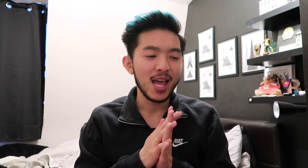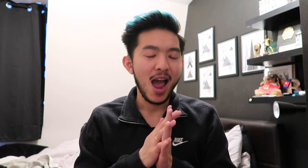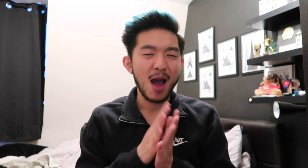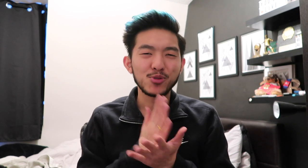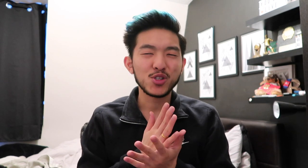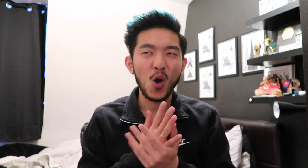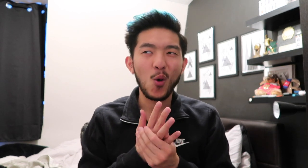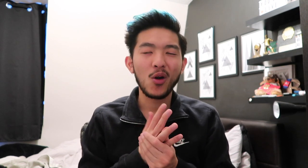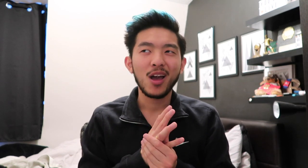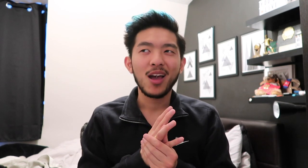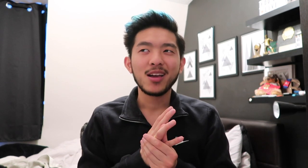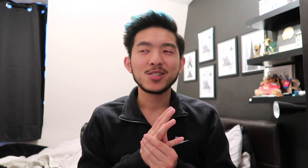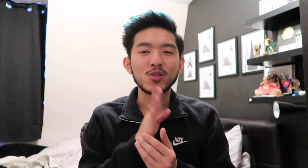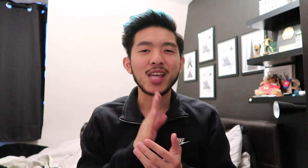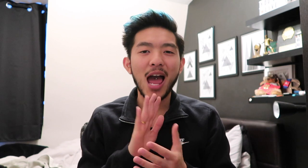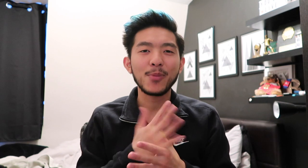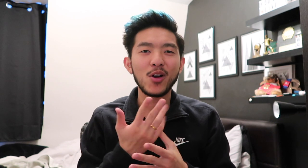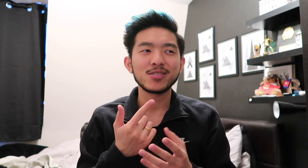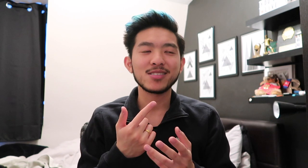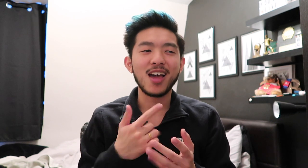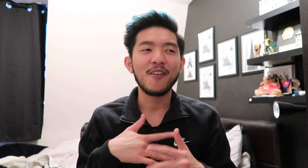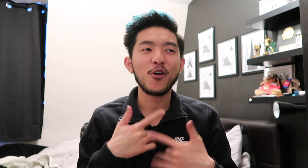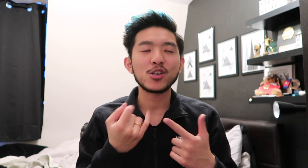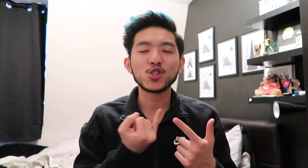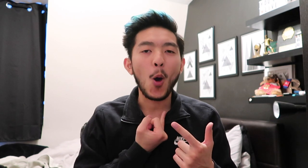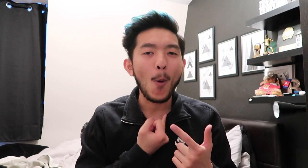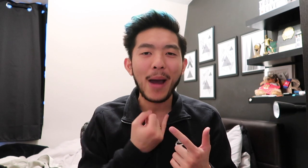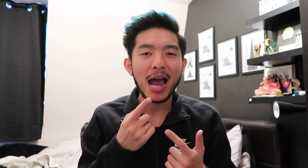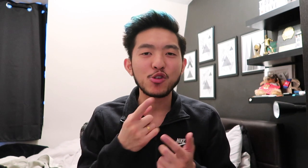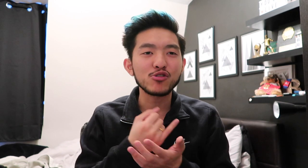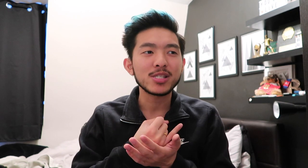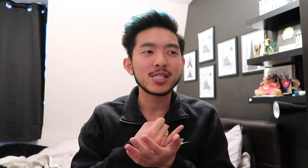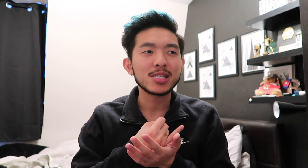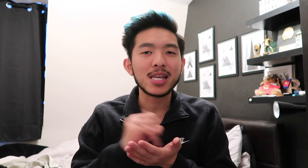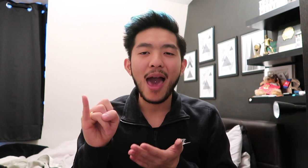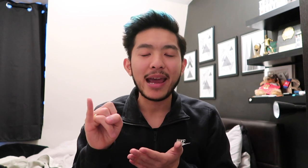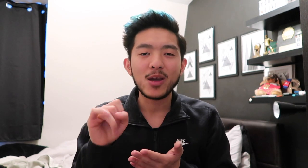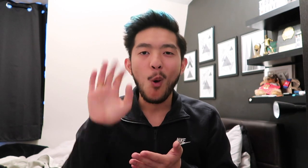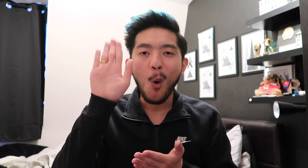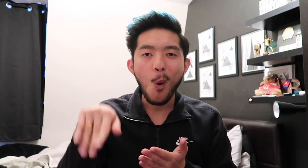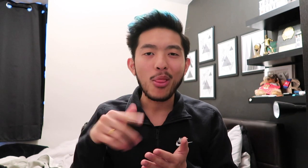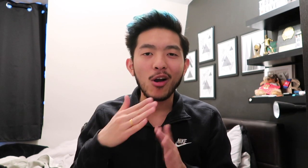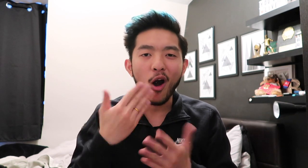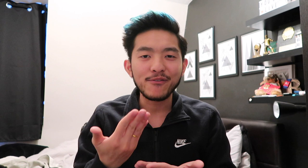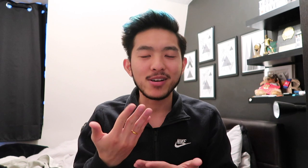I'm so, so sad. Because, feel so bad. To, like, hold the cover.